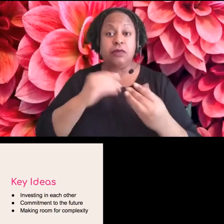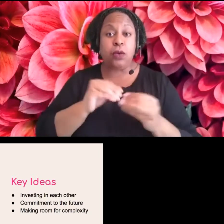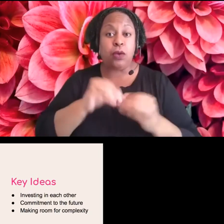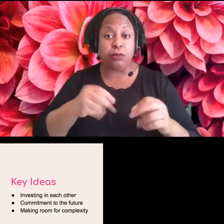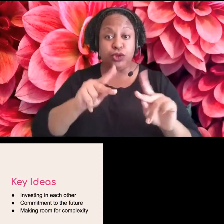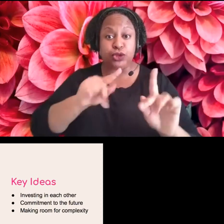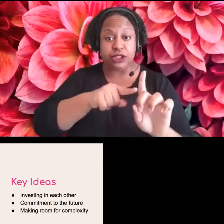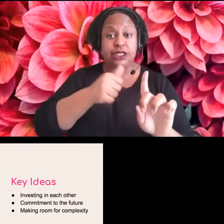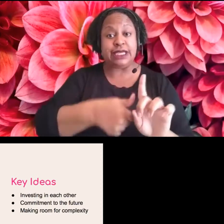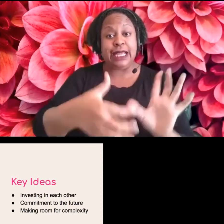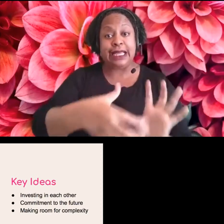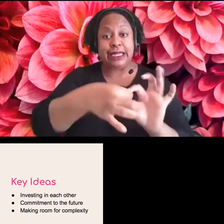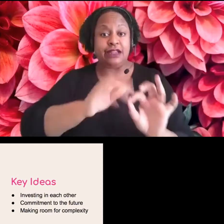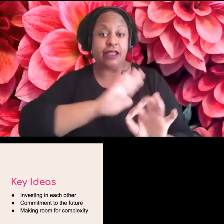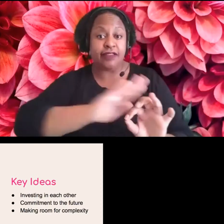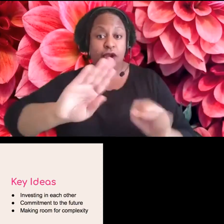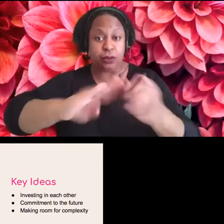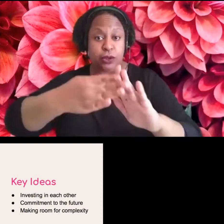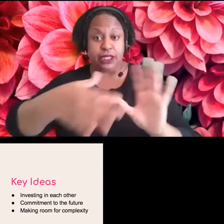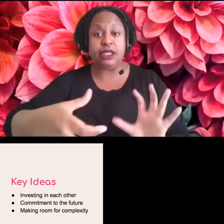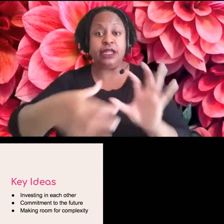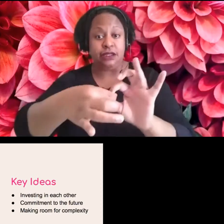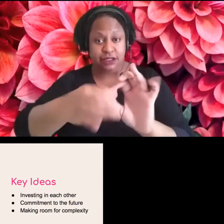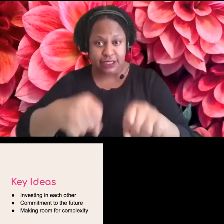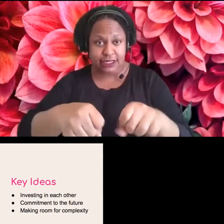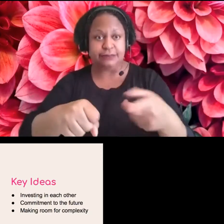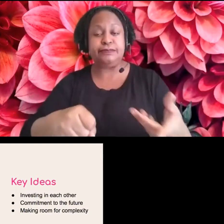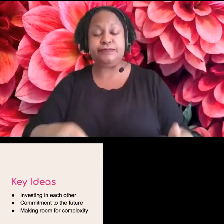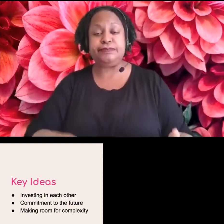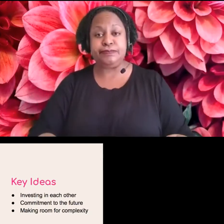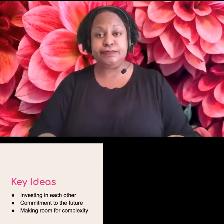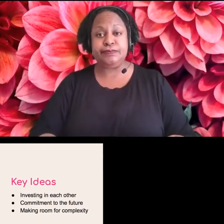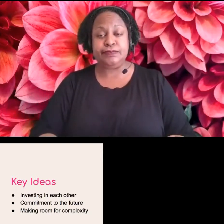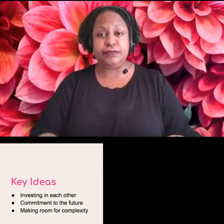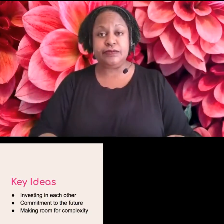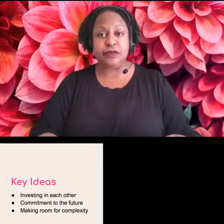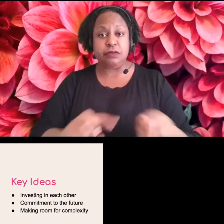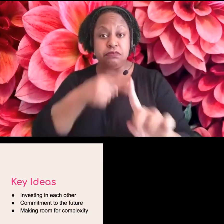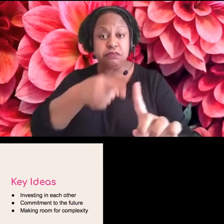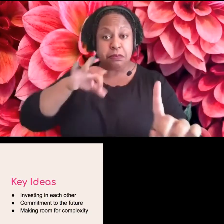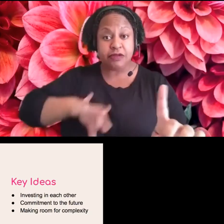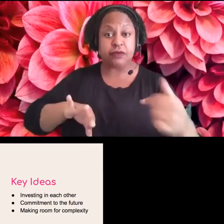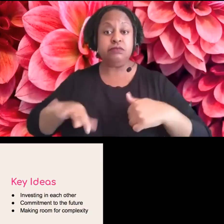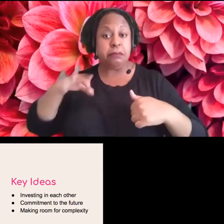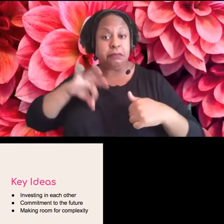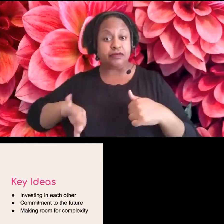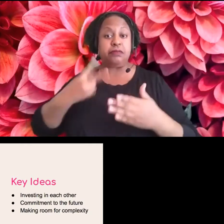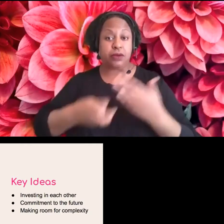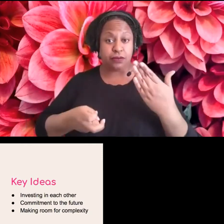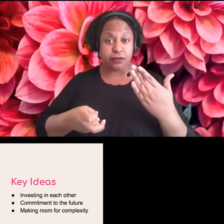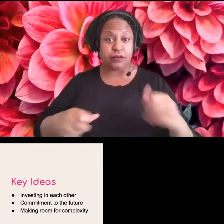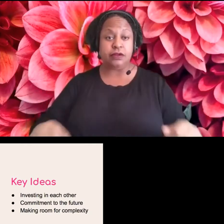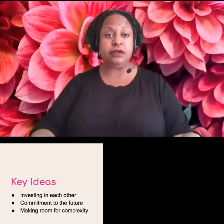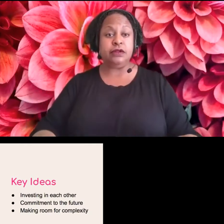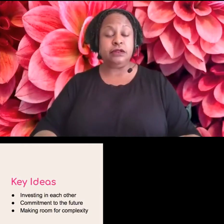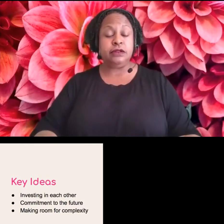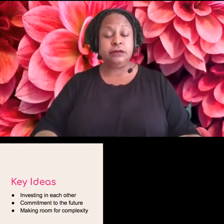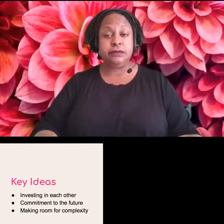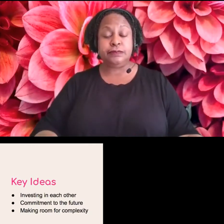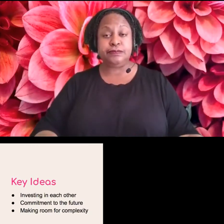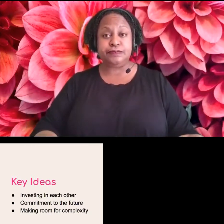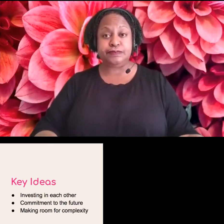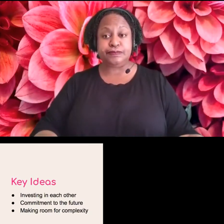links to connect with their own community, uh, which is a great opportunity as well. Um, and, but also, you know,